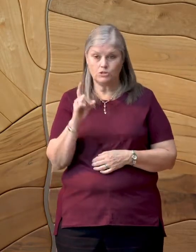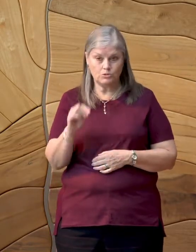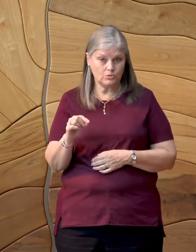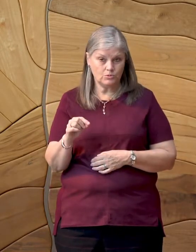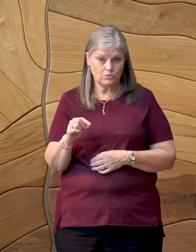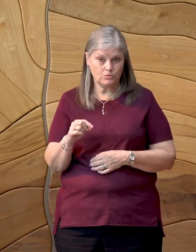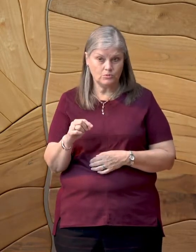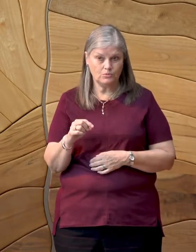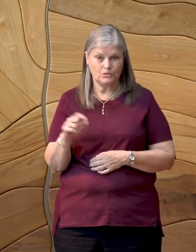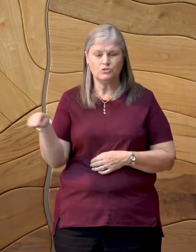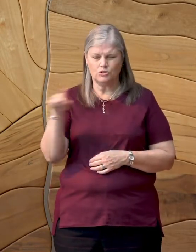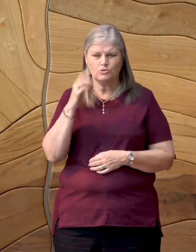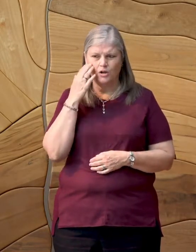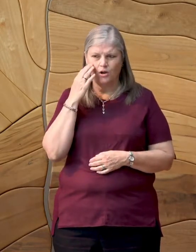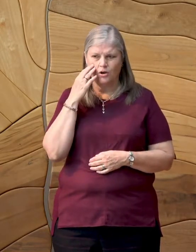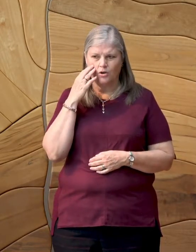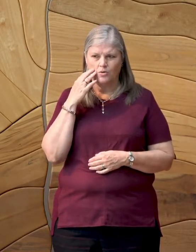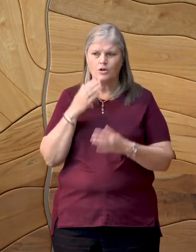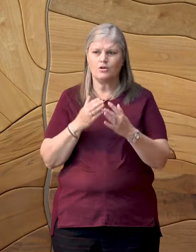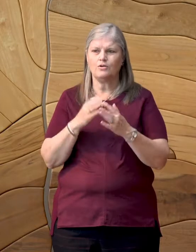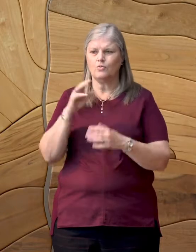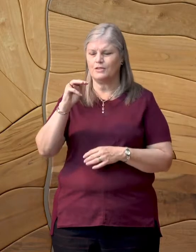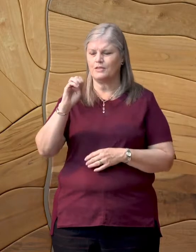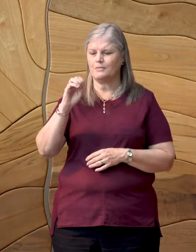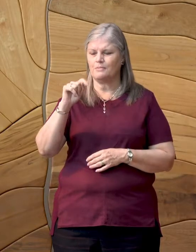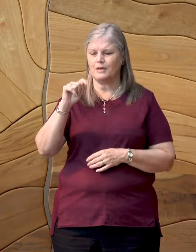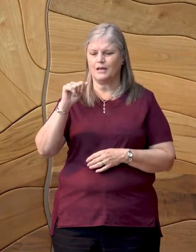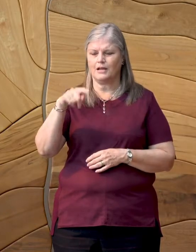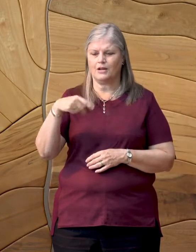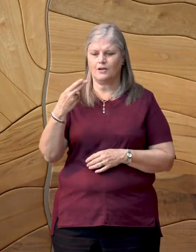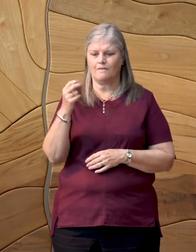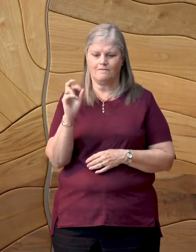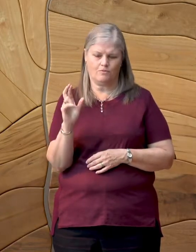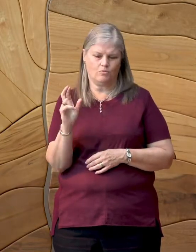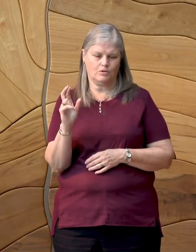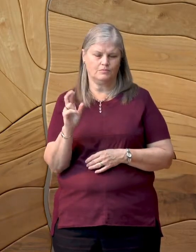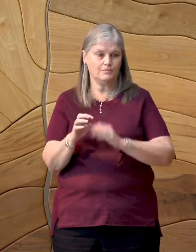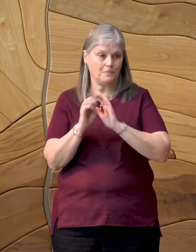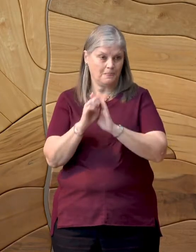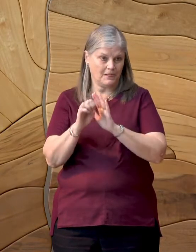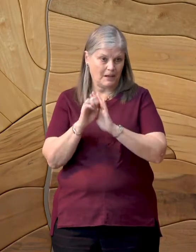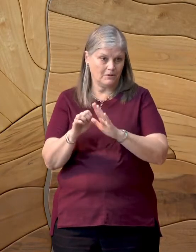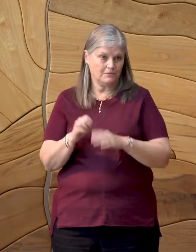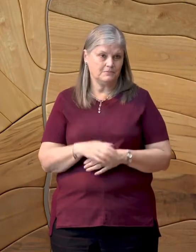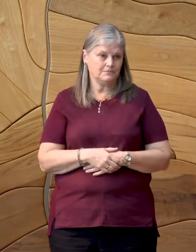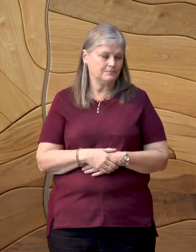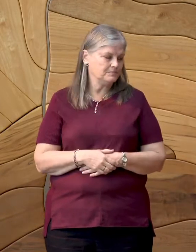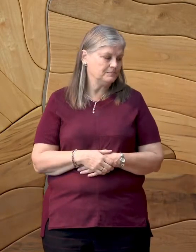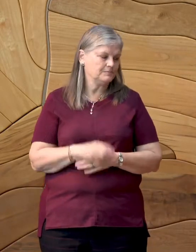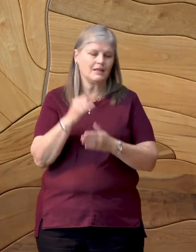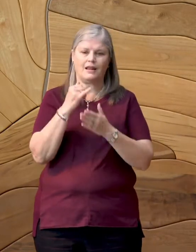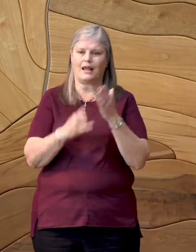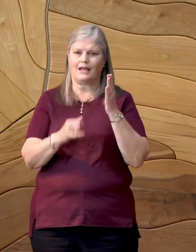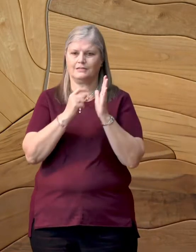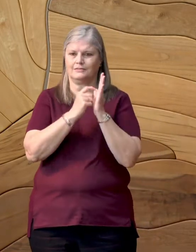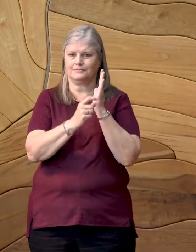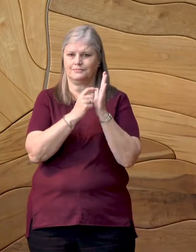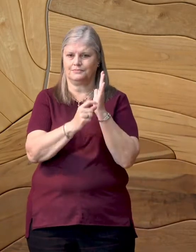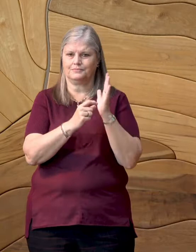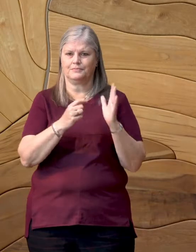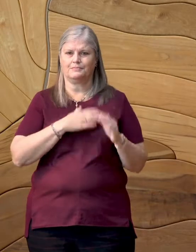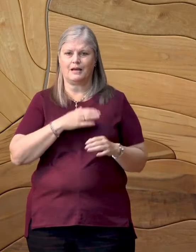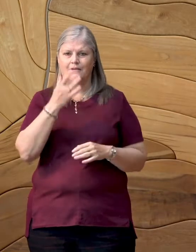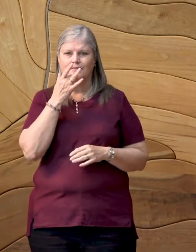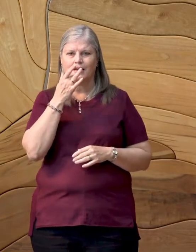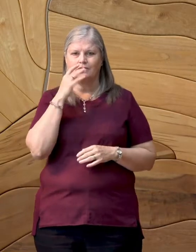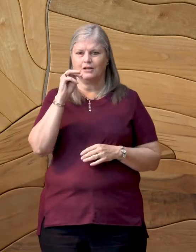as we know, is through metaphor. As an example, here's the last stanza of one of my very favorite